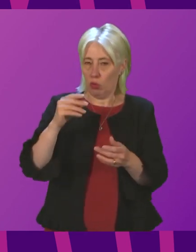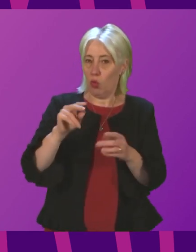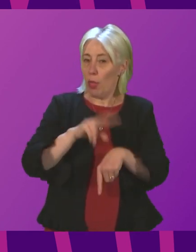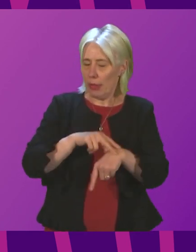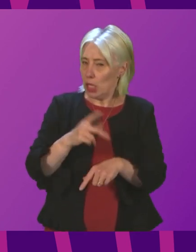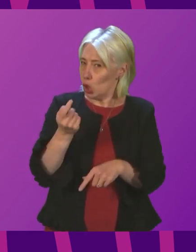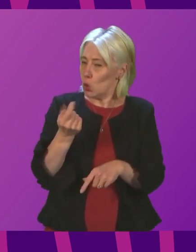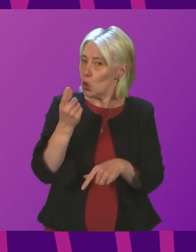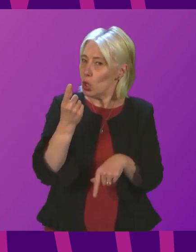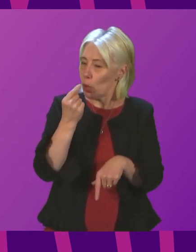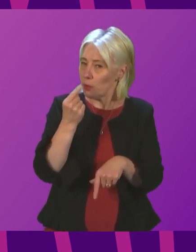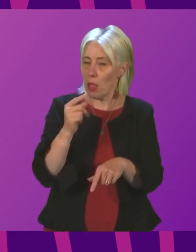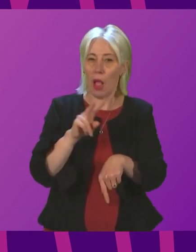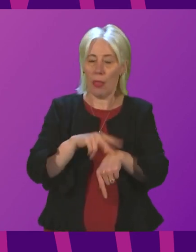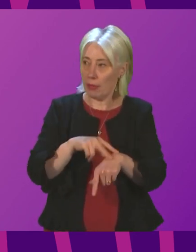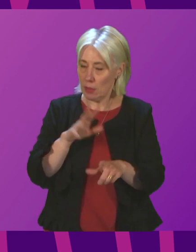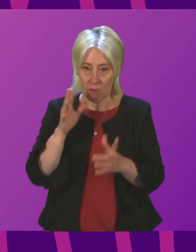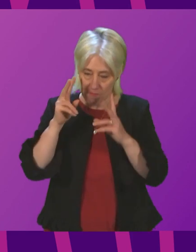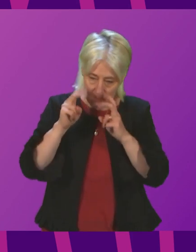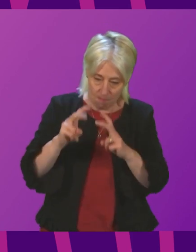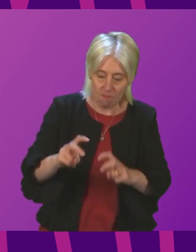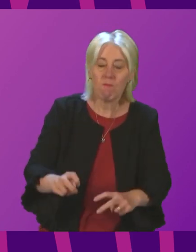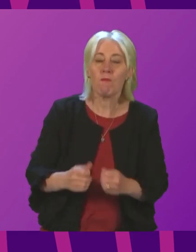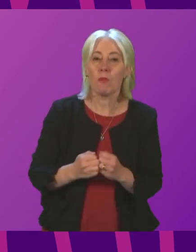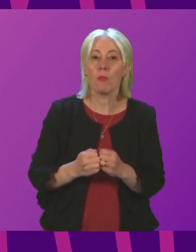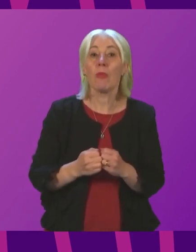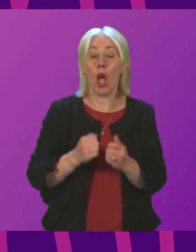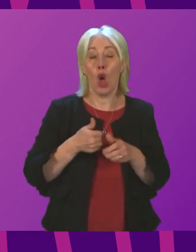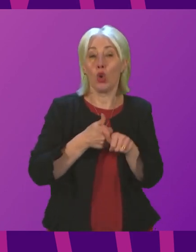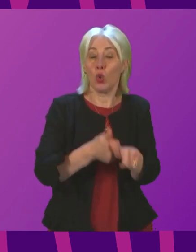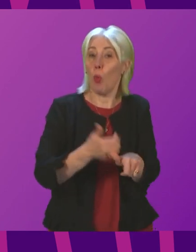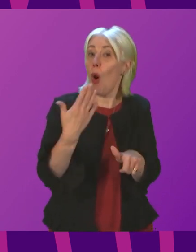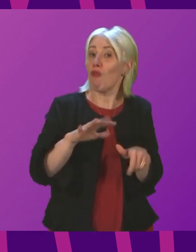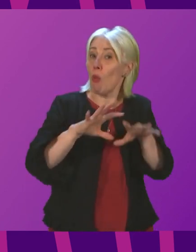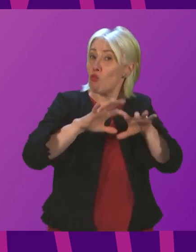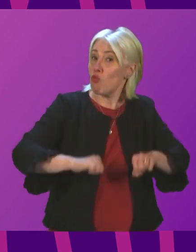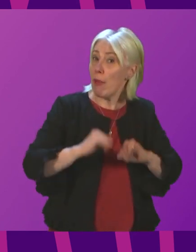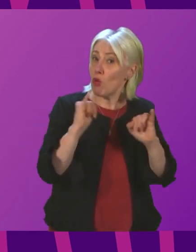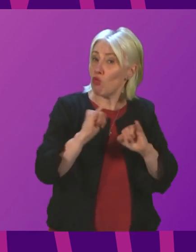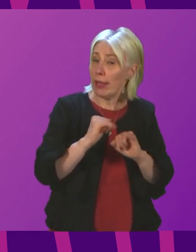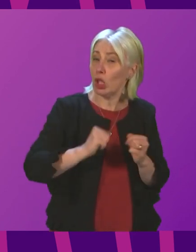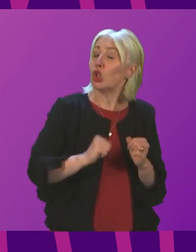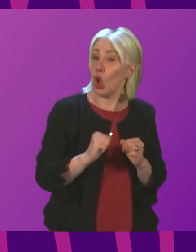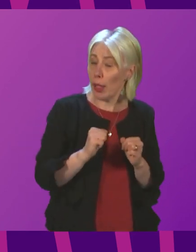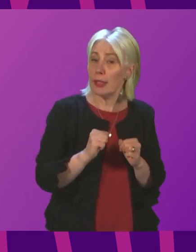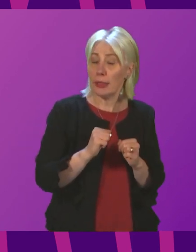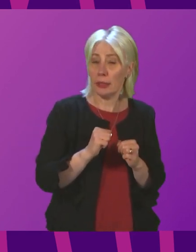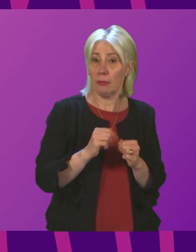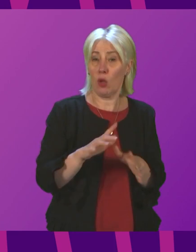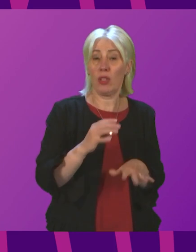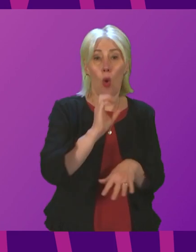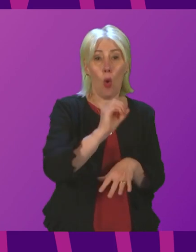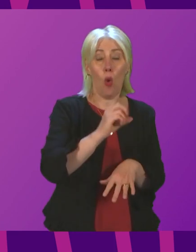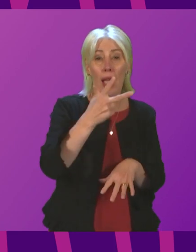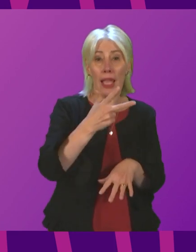As the Member says, support is available from Rape Crisis Scotland for anyone who needs it, and there no harm in repeating the number,